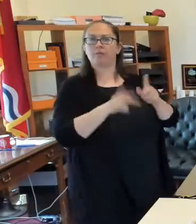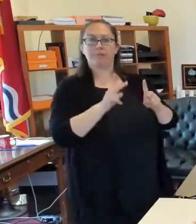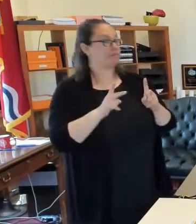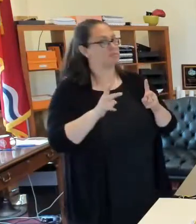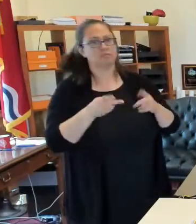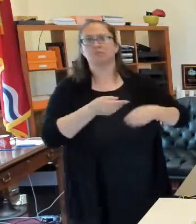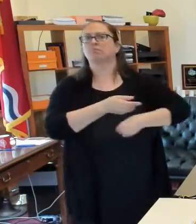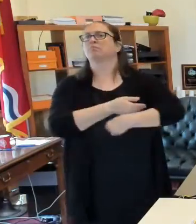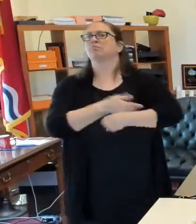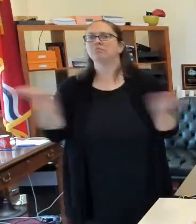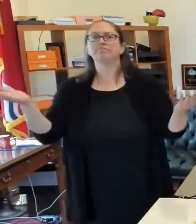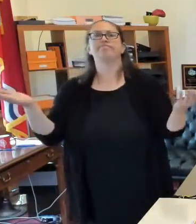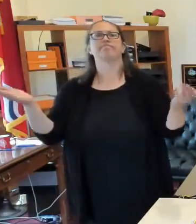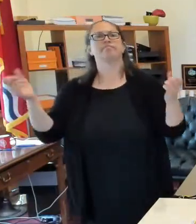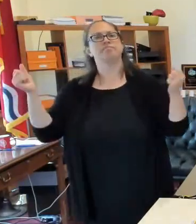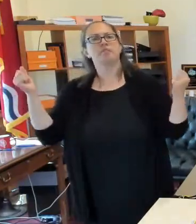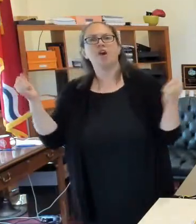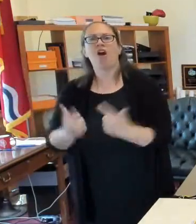everybody's having that issue.